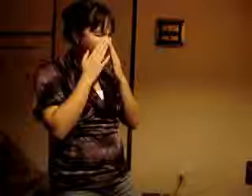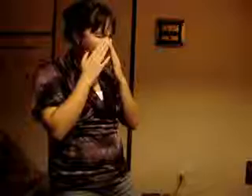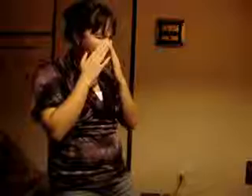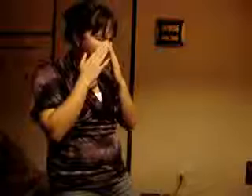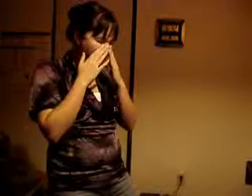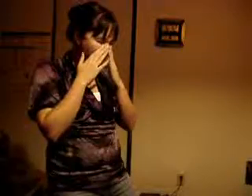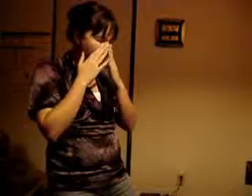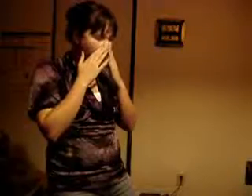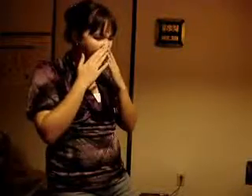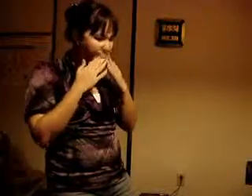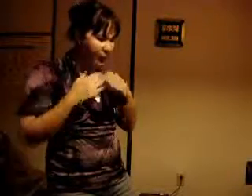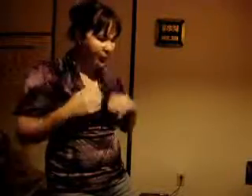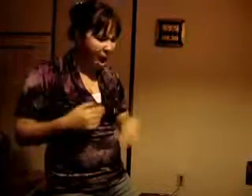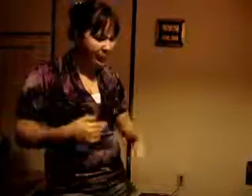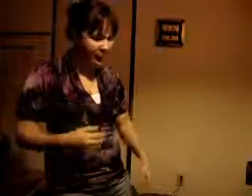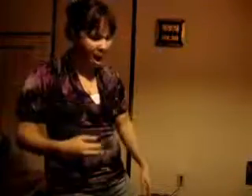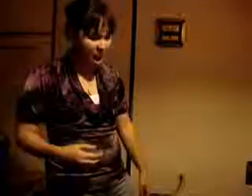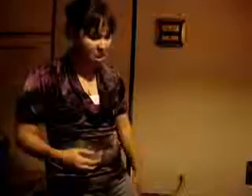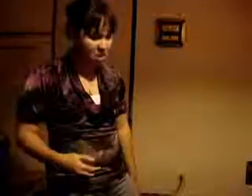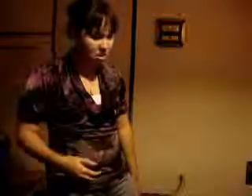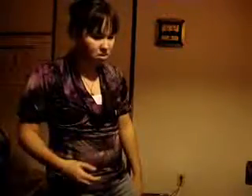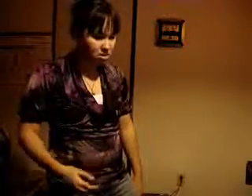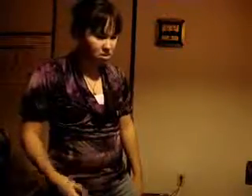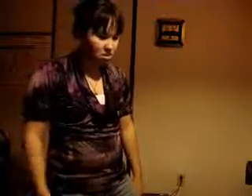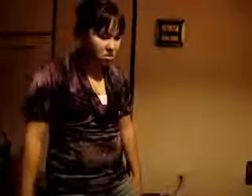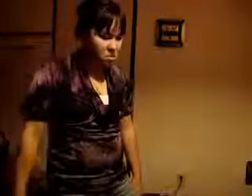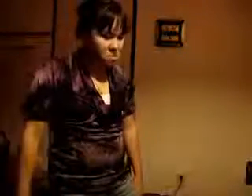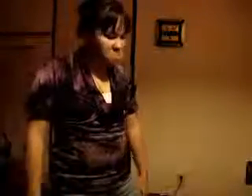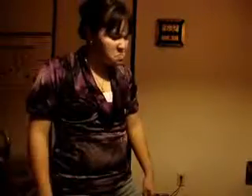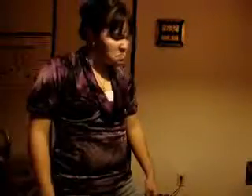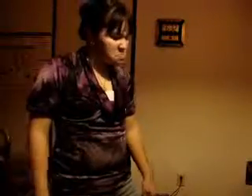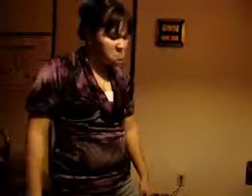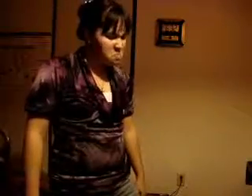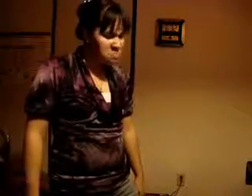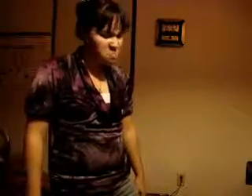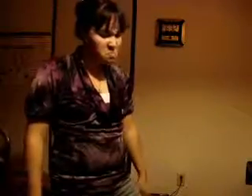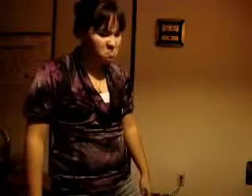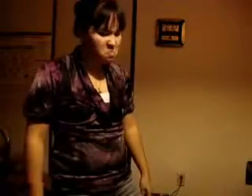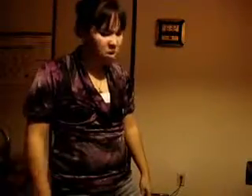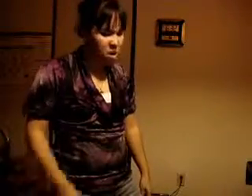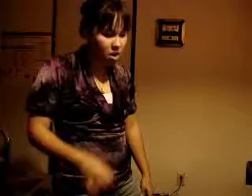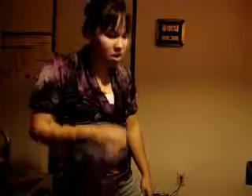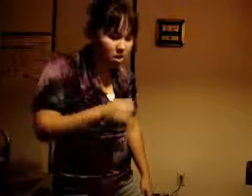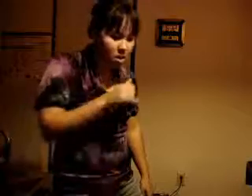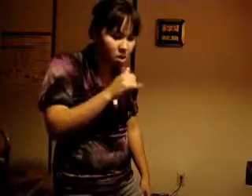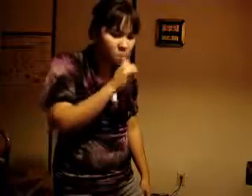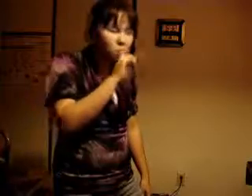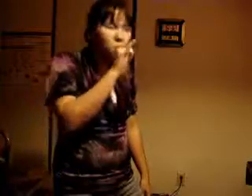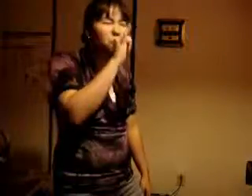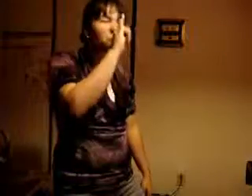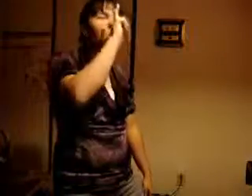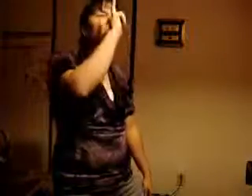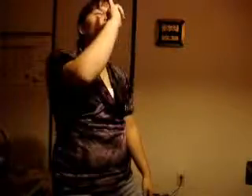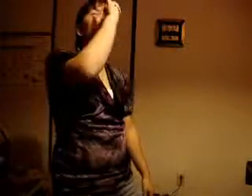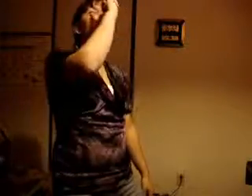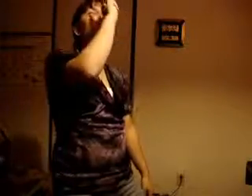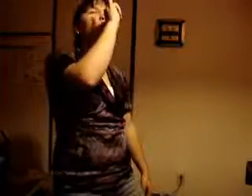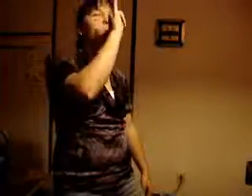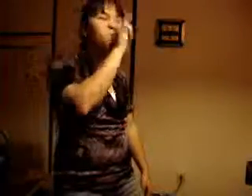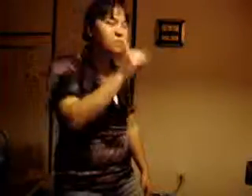So if you're asking me, I want you to know. When